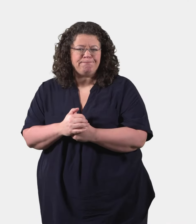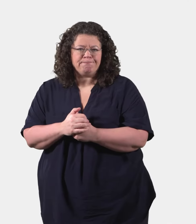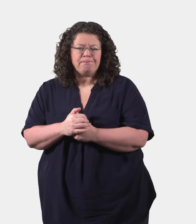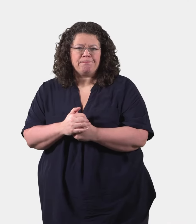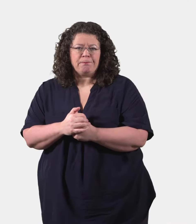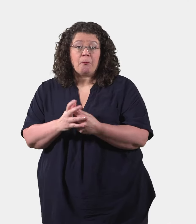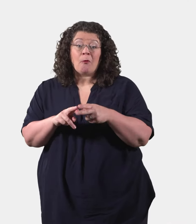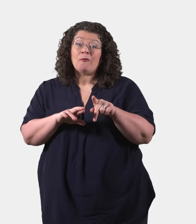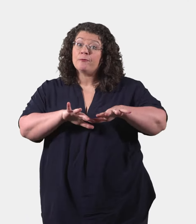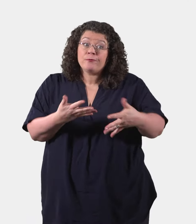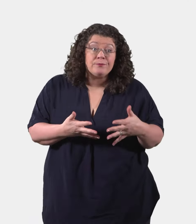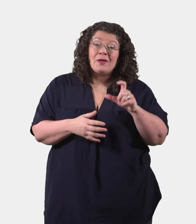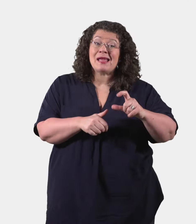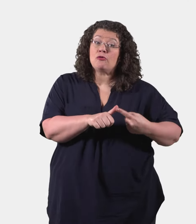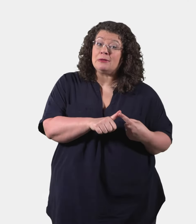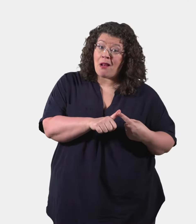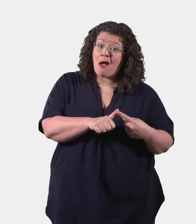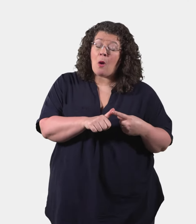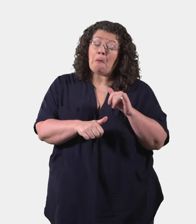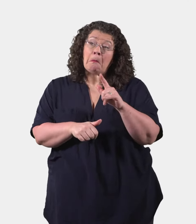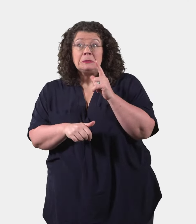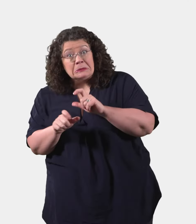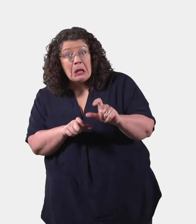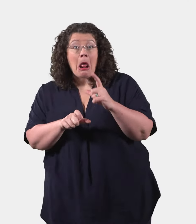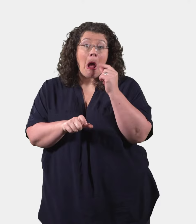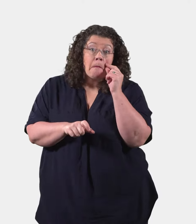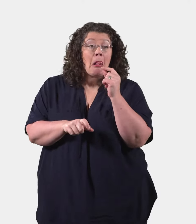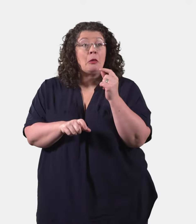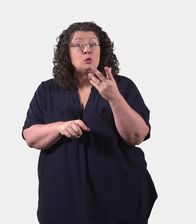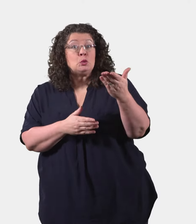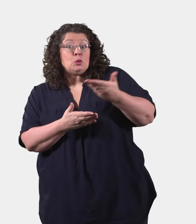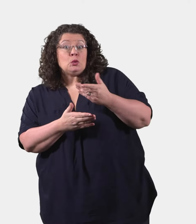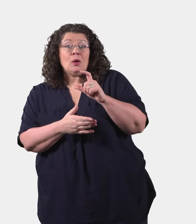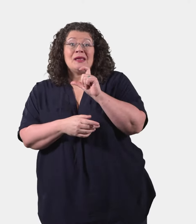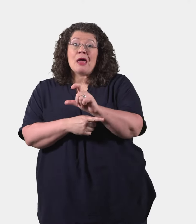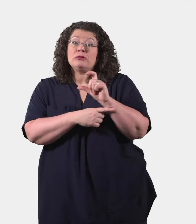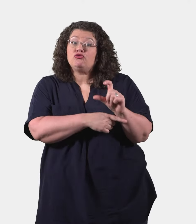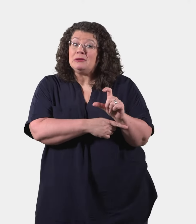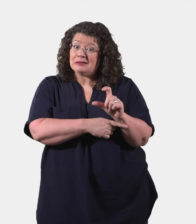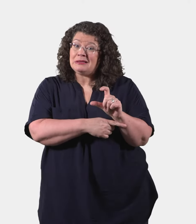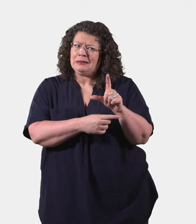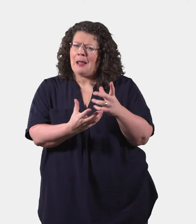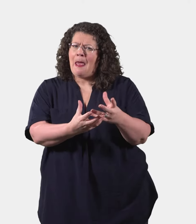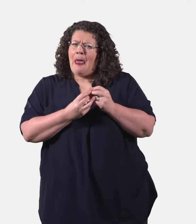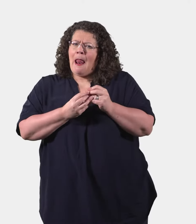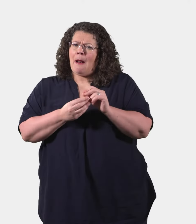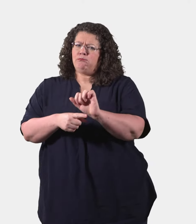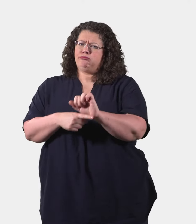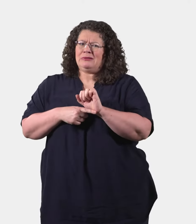If you do not get Carer's Allowance, you may still be able to get Carer's Credit. This is to help protect your